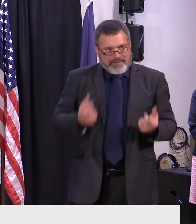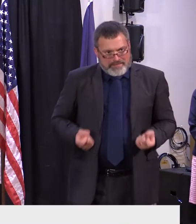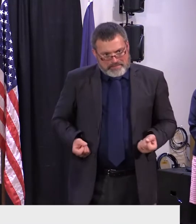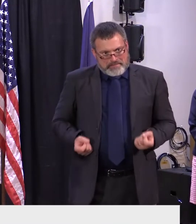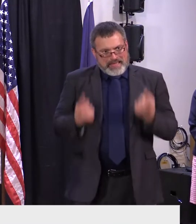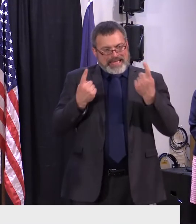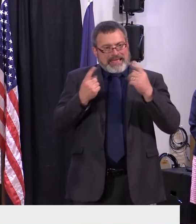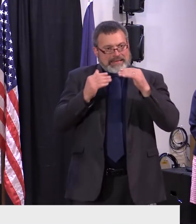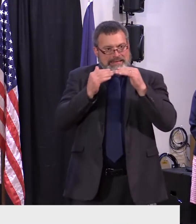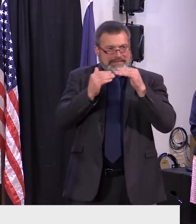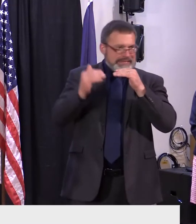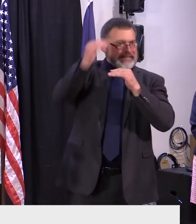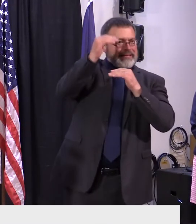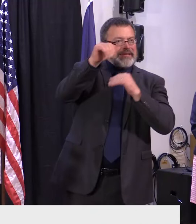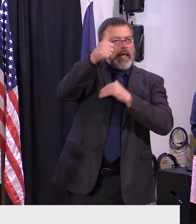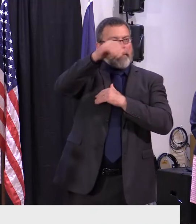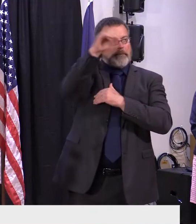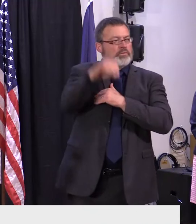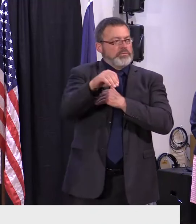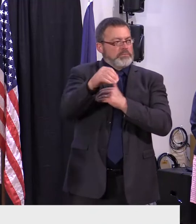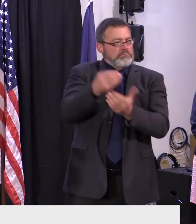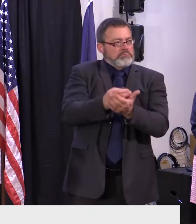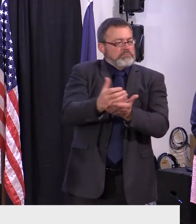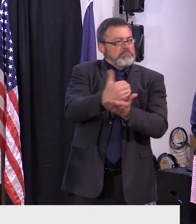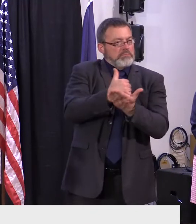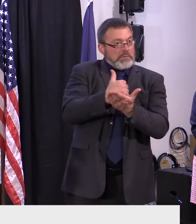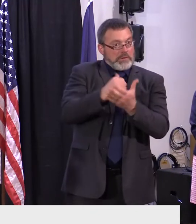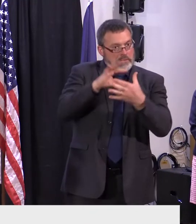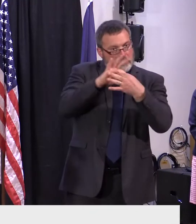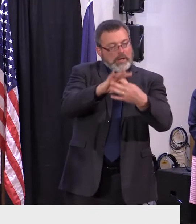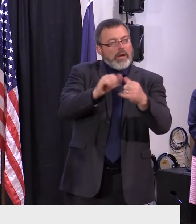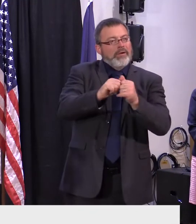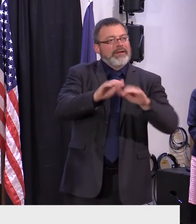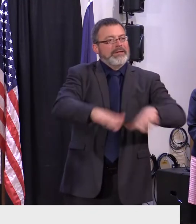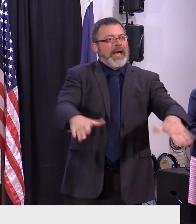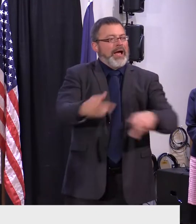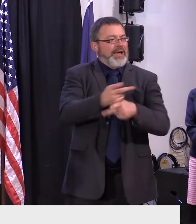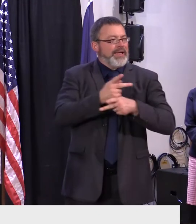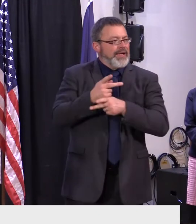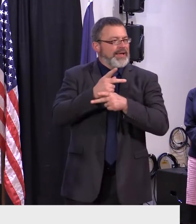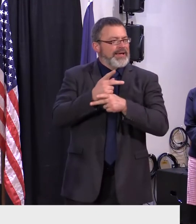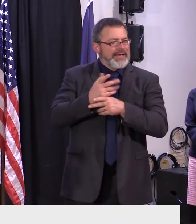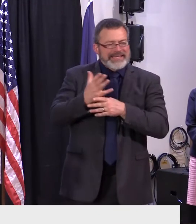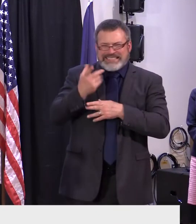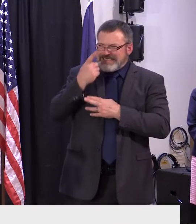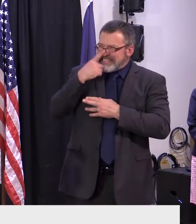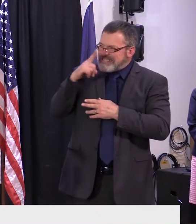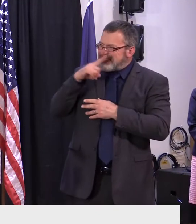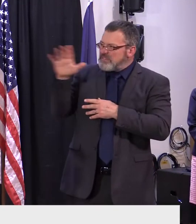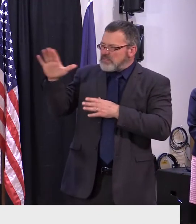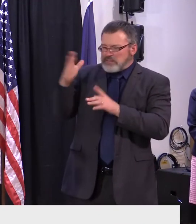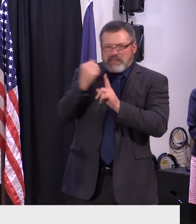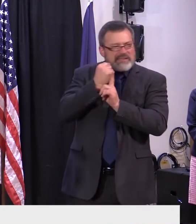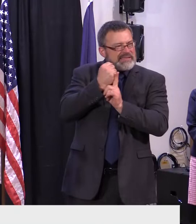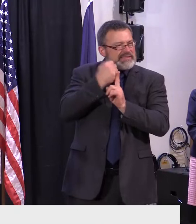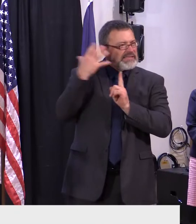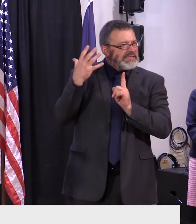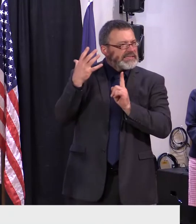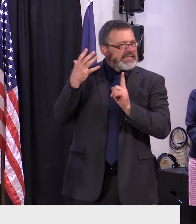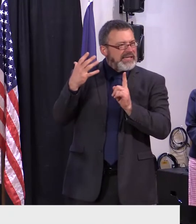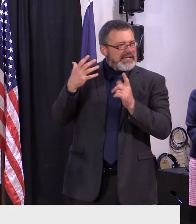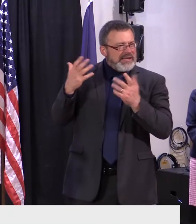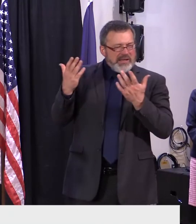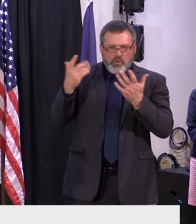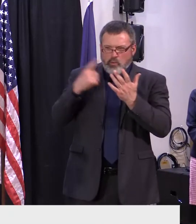elaborate or sort of articulate with precision what your commitment is